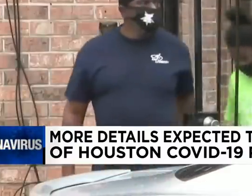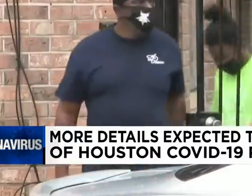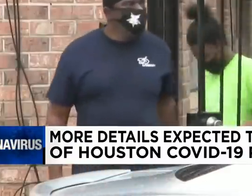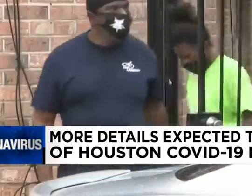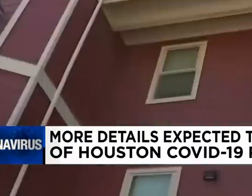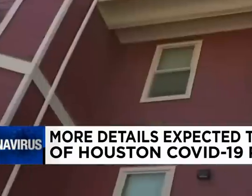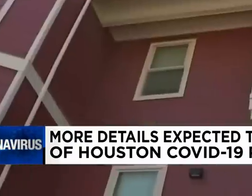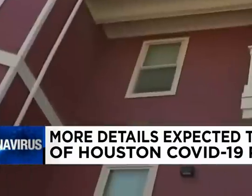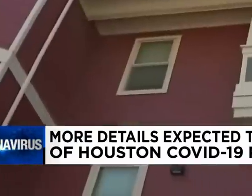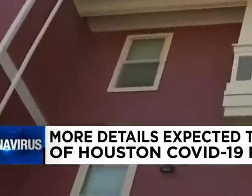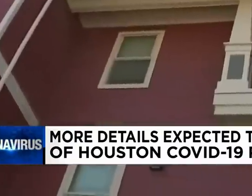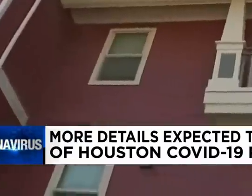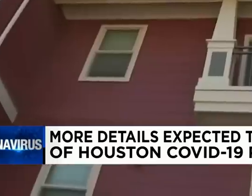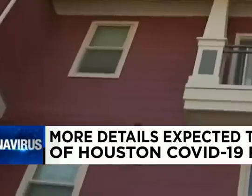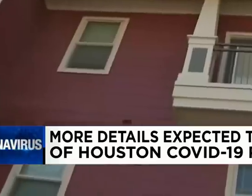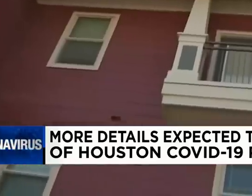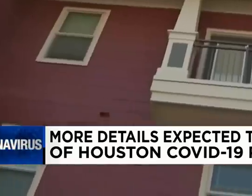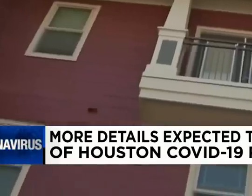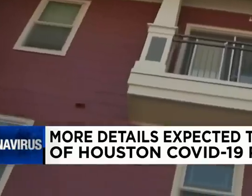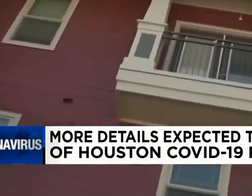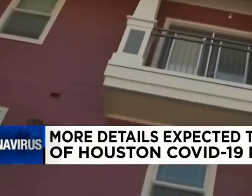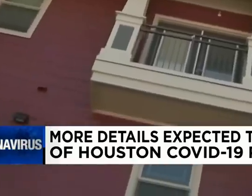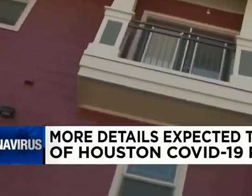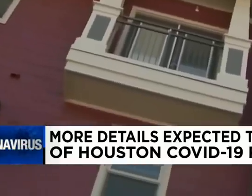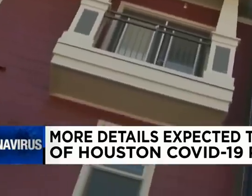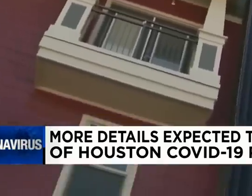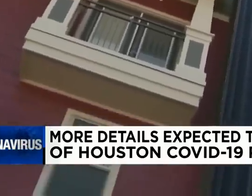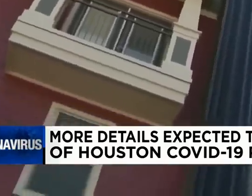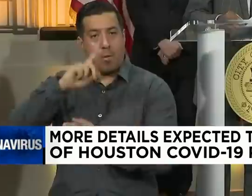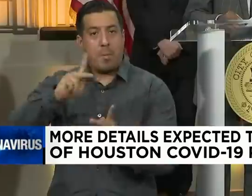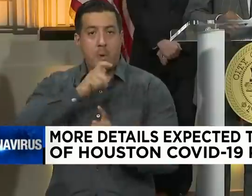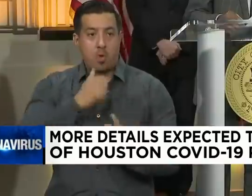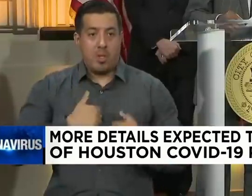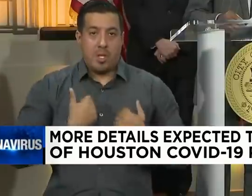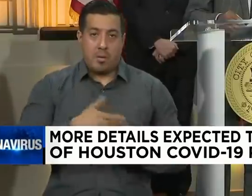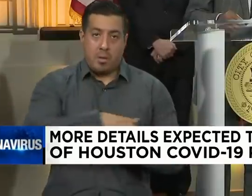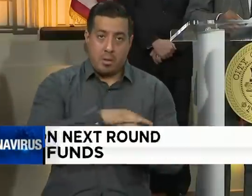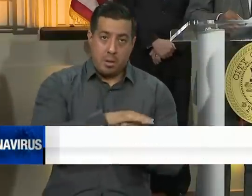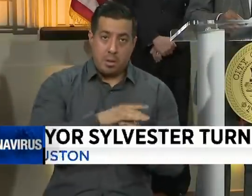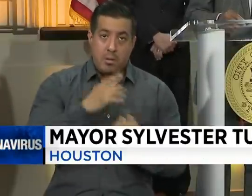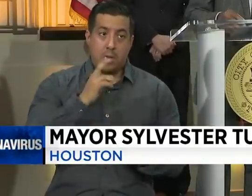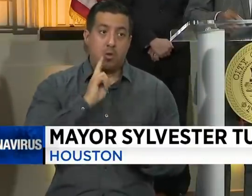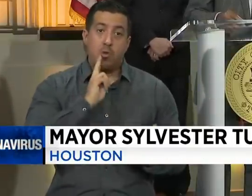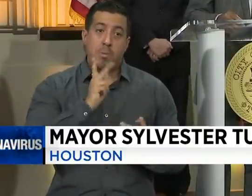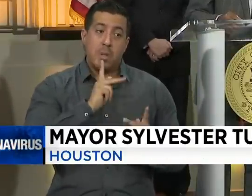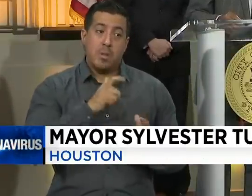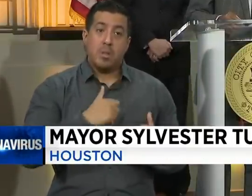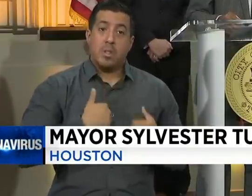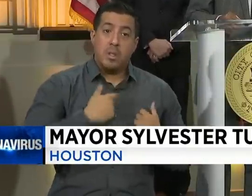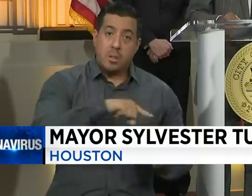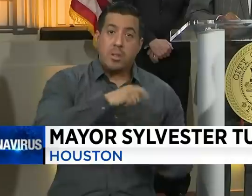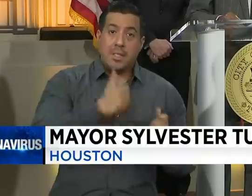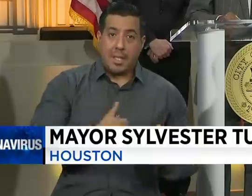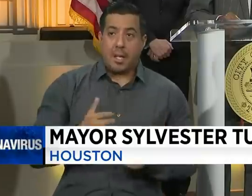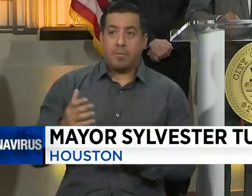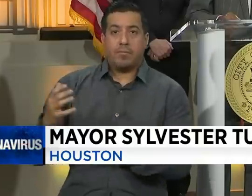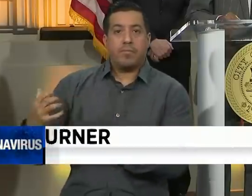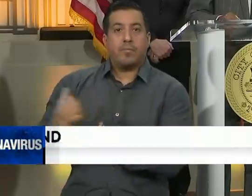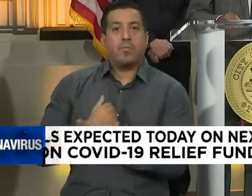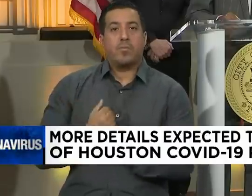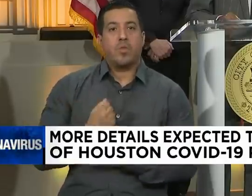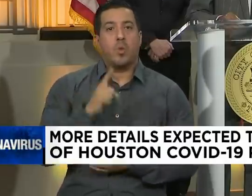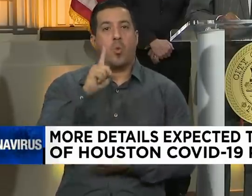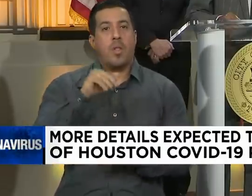COVID-19 relief allocated from the CARES Act. Eligible city of Houston households can use the direct payment of $1,200